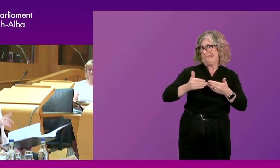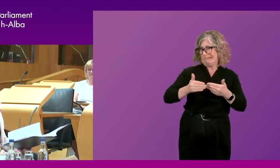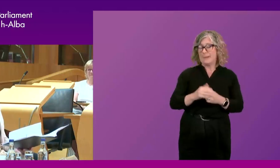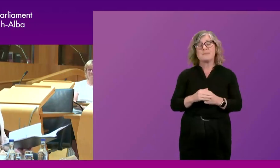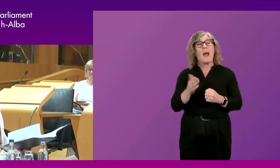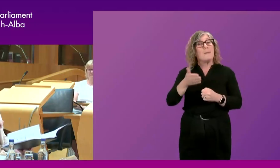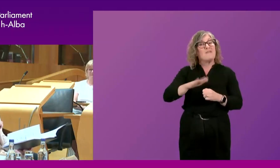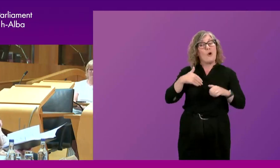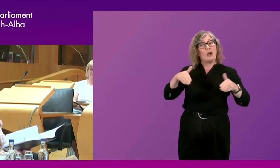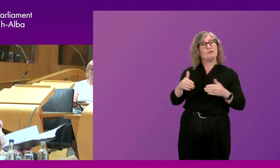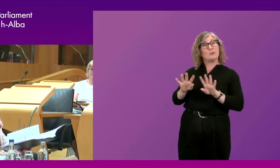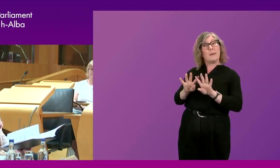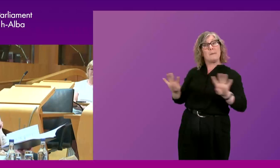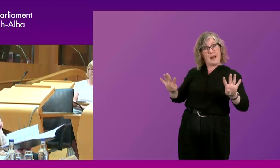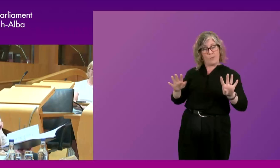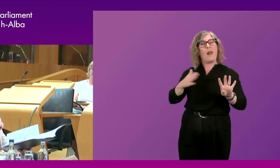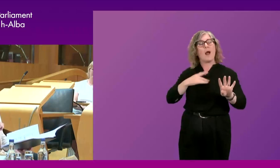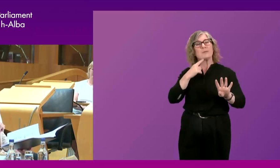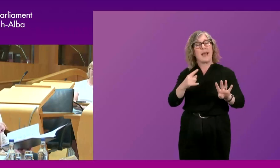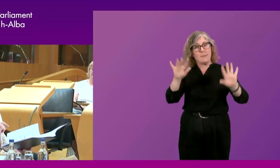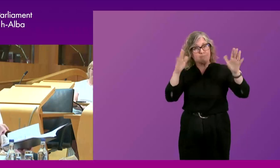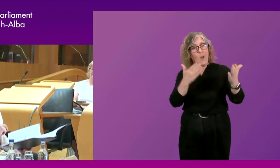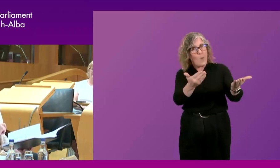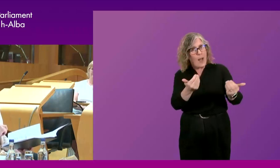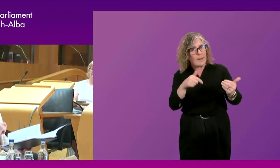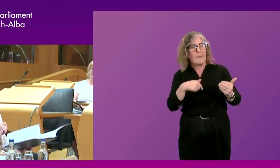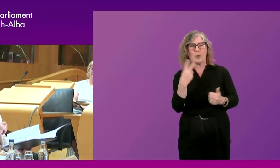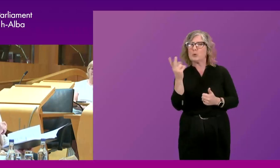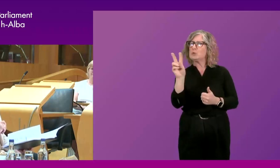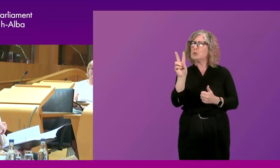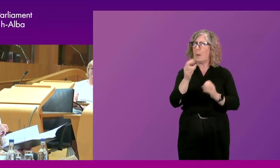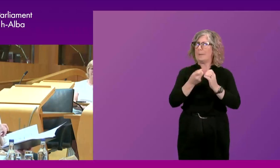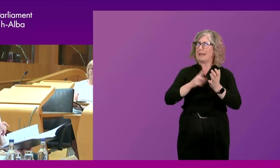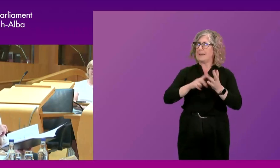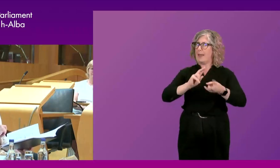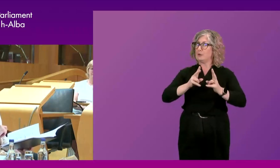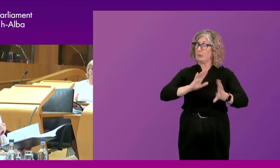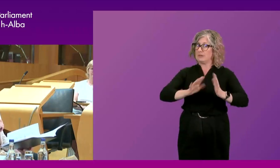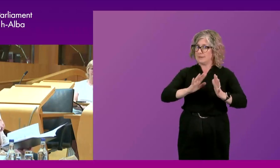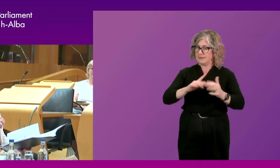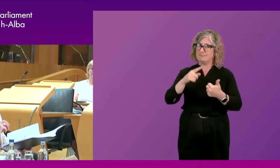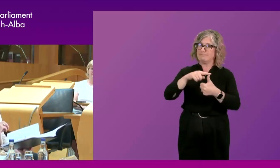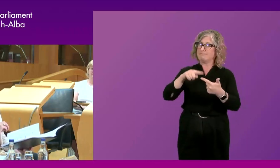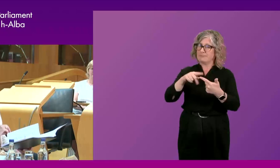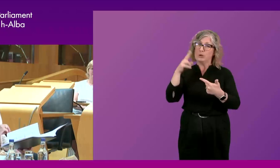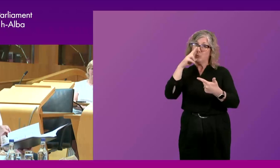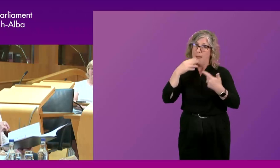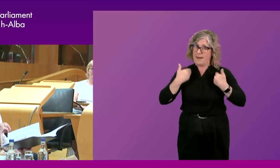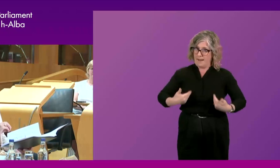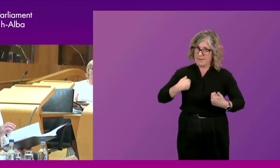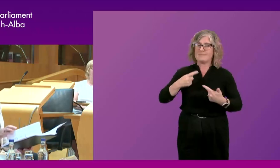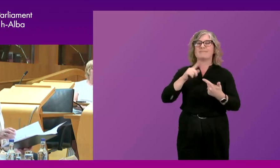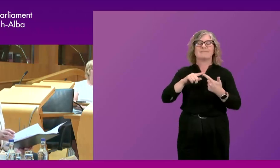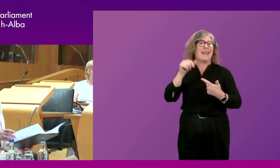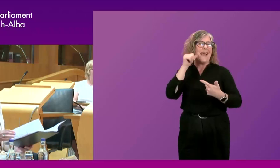before I introduce our panellists, I would also like to welcome our BSL interpreters today, Jemina Napier